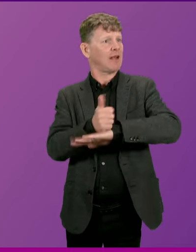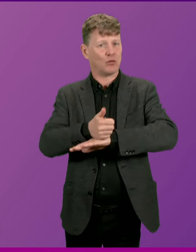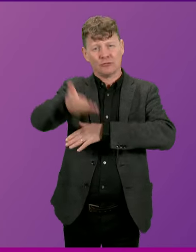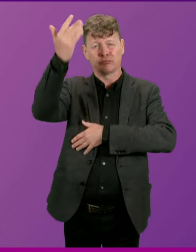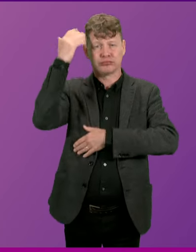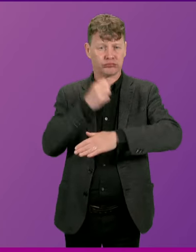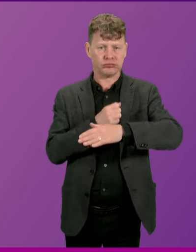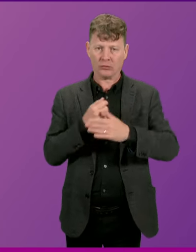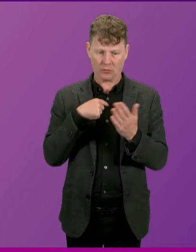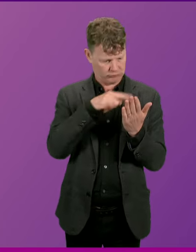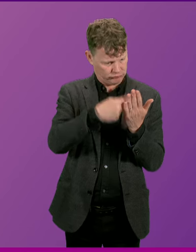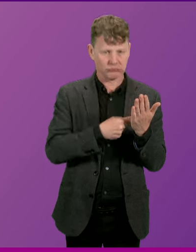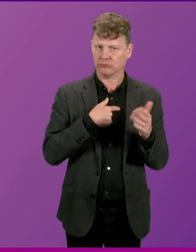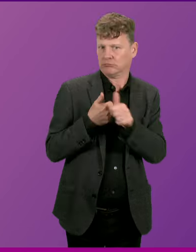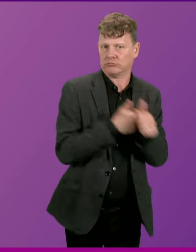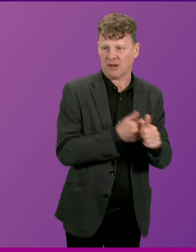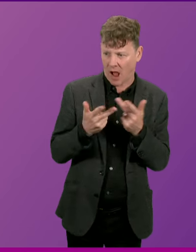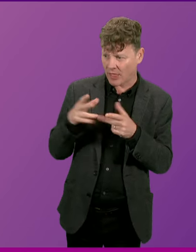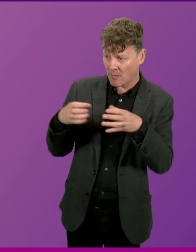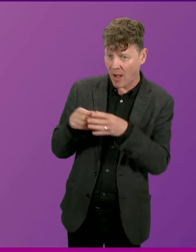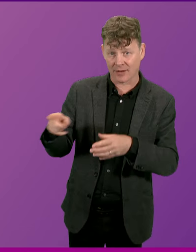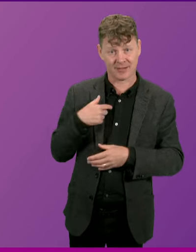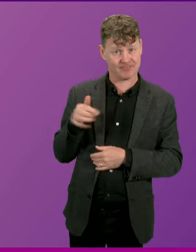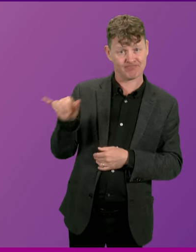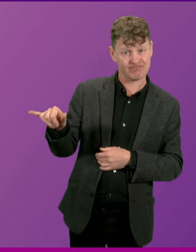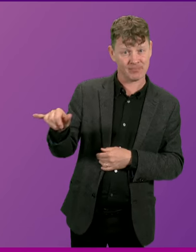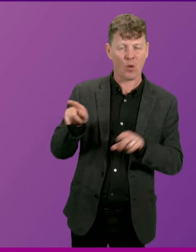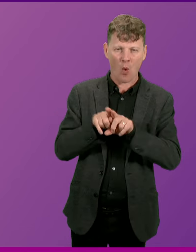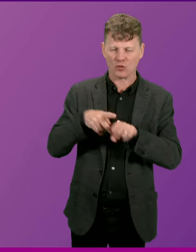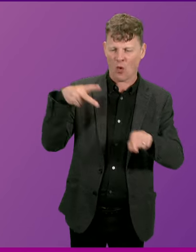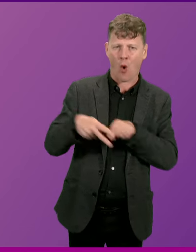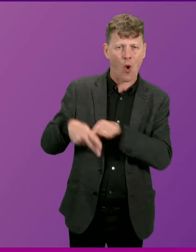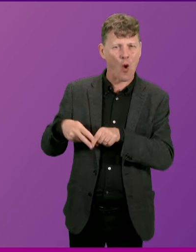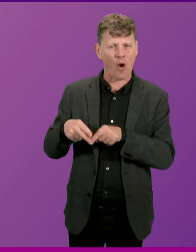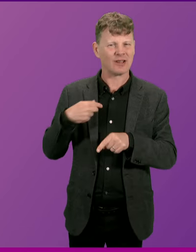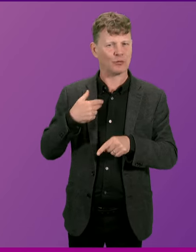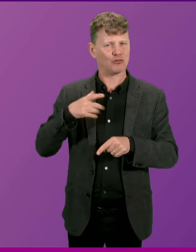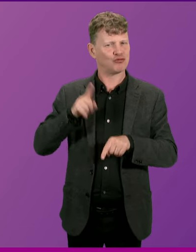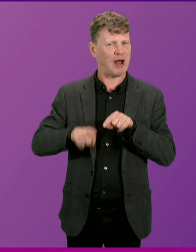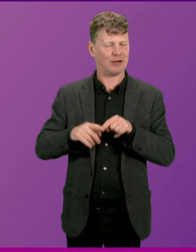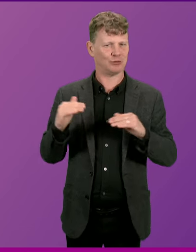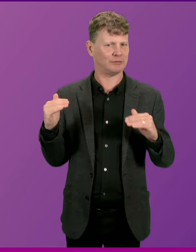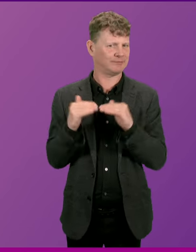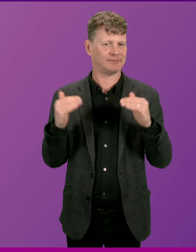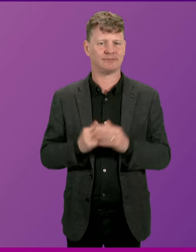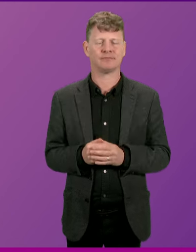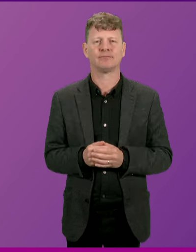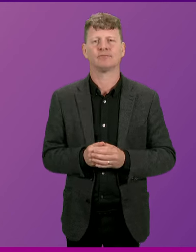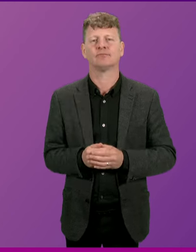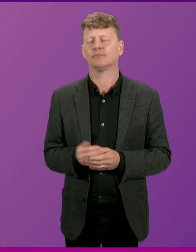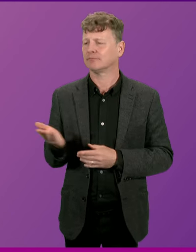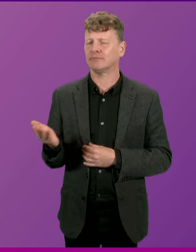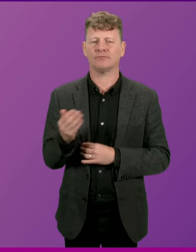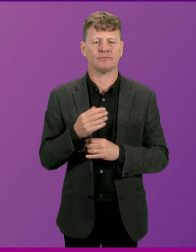parties in here, and we also want to mitigate against austerity. Martin Whitfield. I'm very grateful, Presiding Officer.